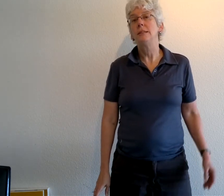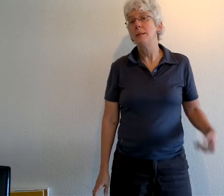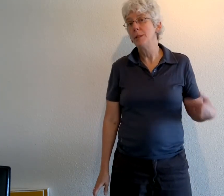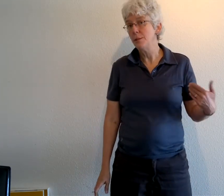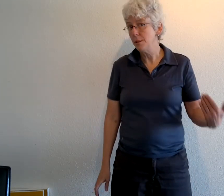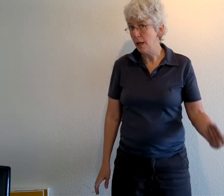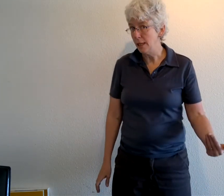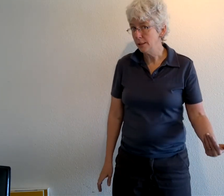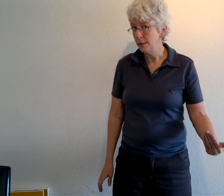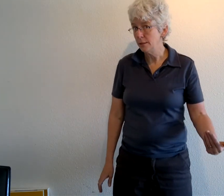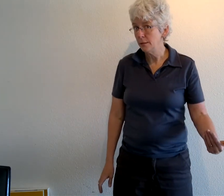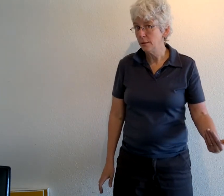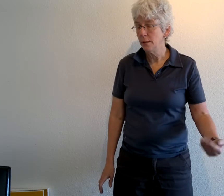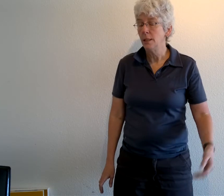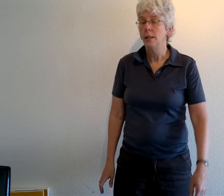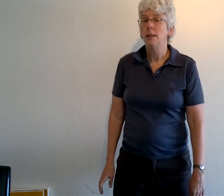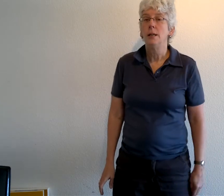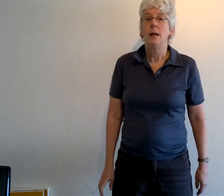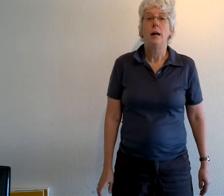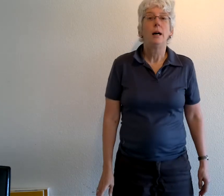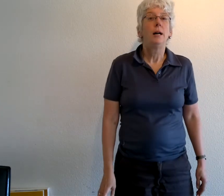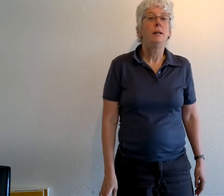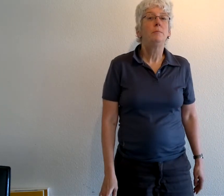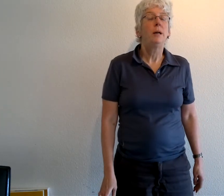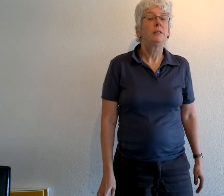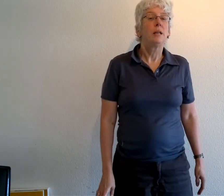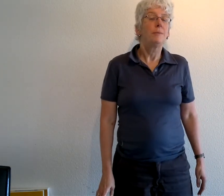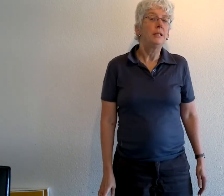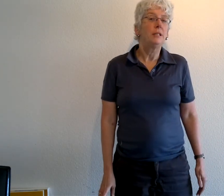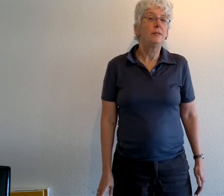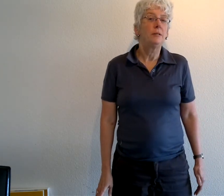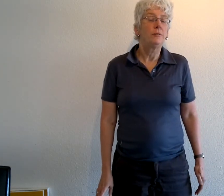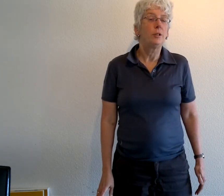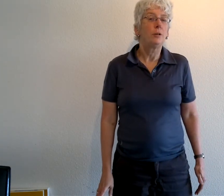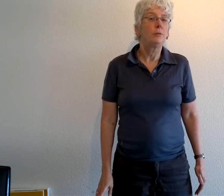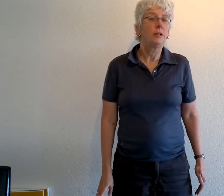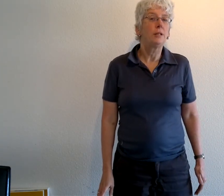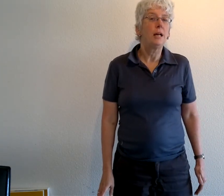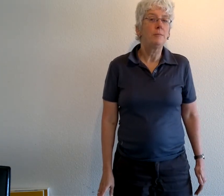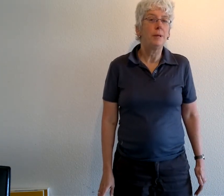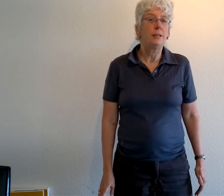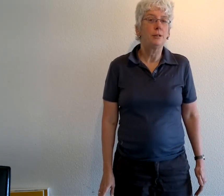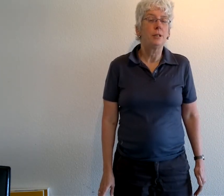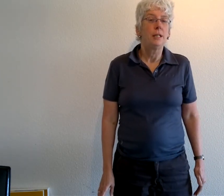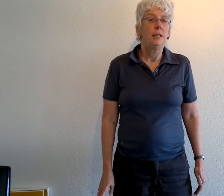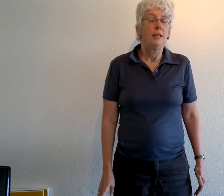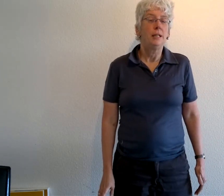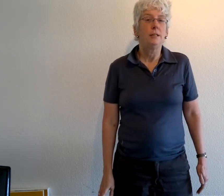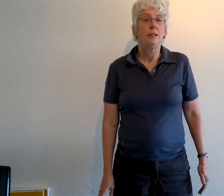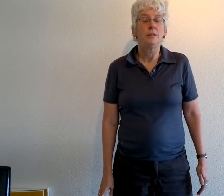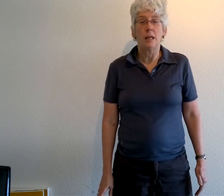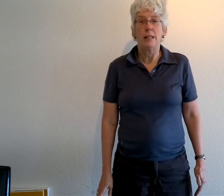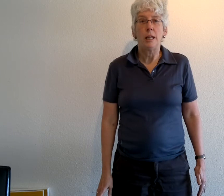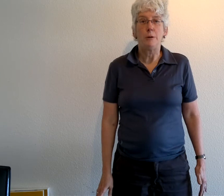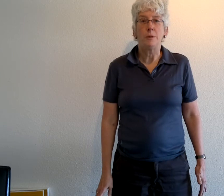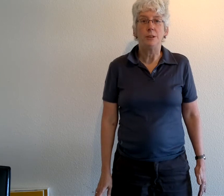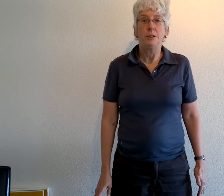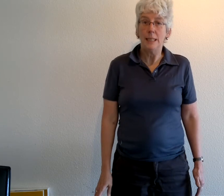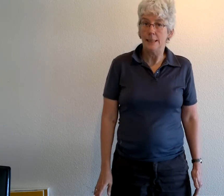similar thought but something that flows a lot better in the sign language syntax